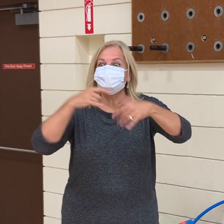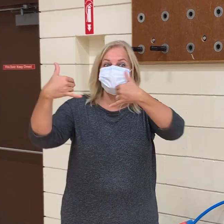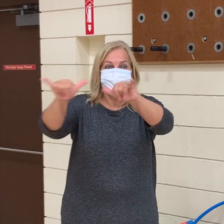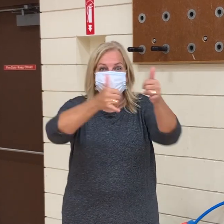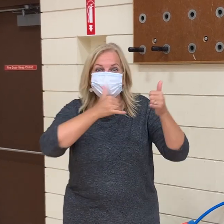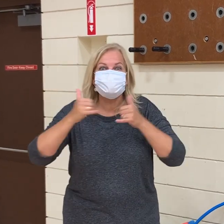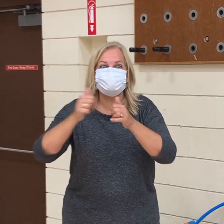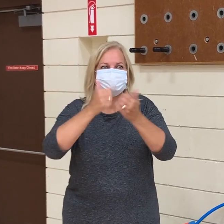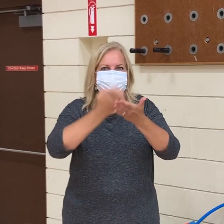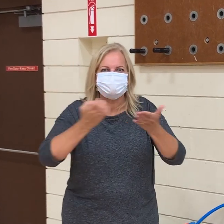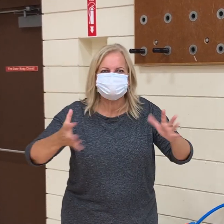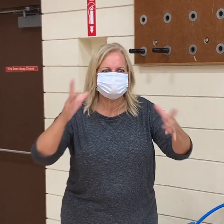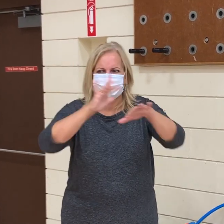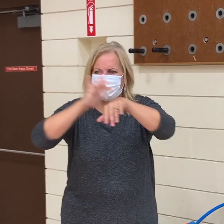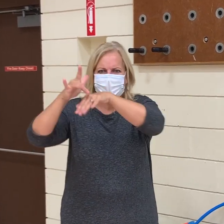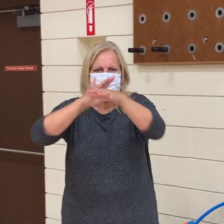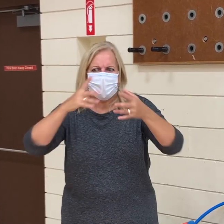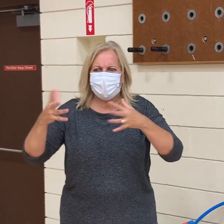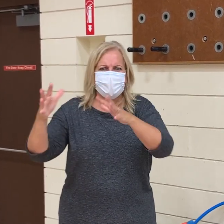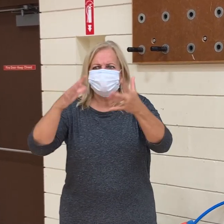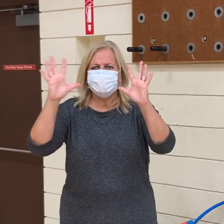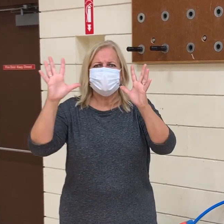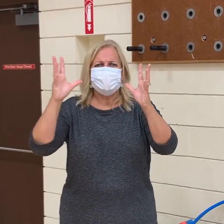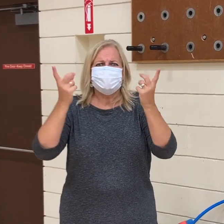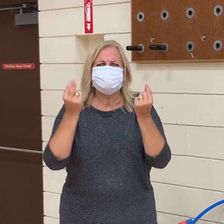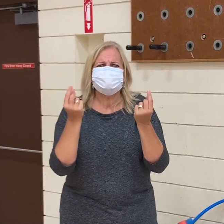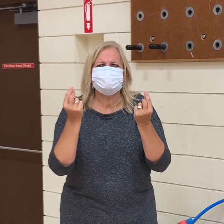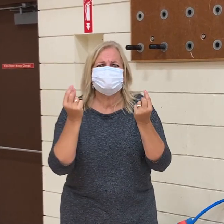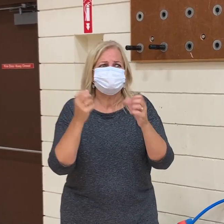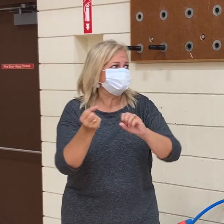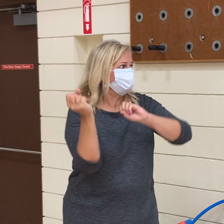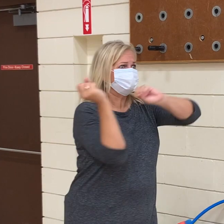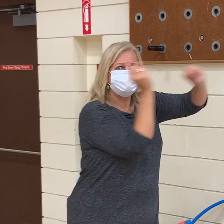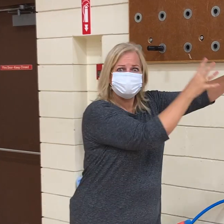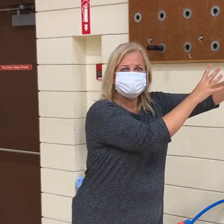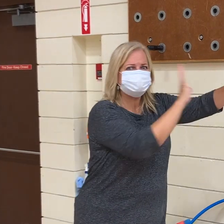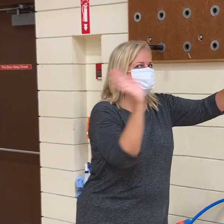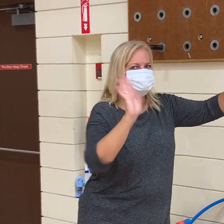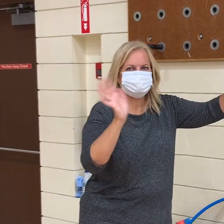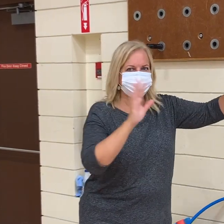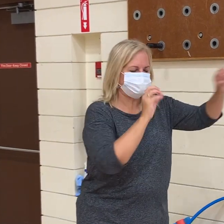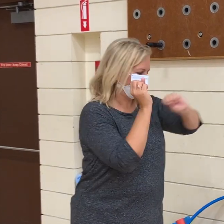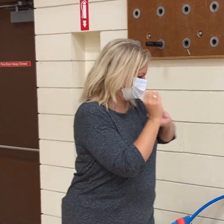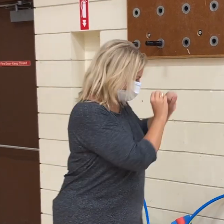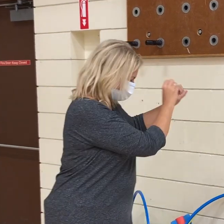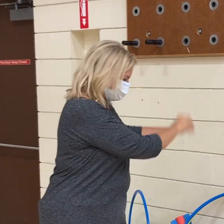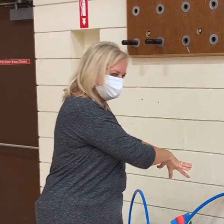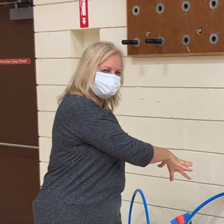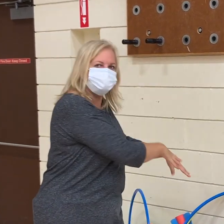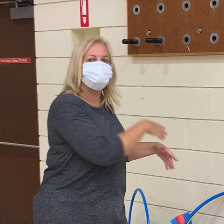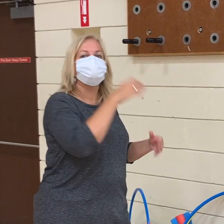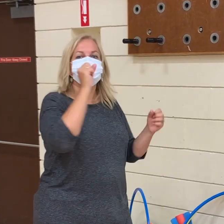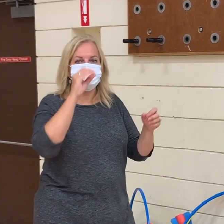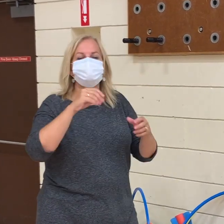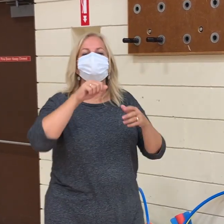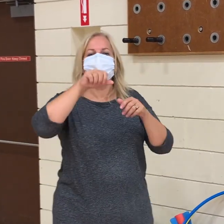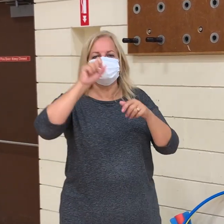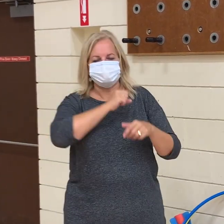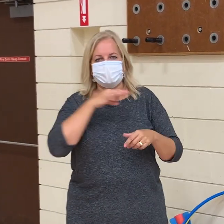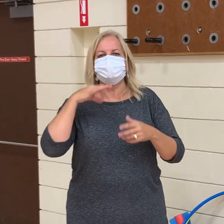When it's gym class and the kids are playing and touching equipment, we do not return that to the storage closet. We put them in